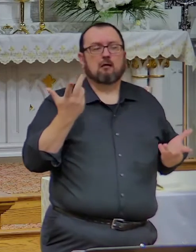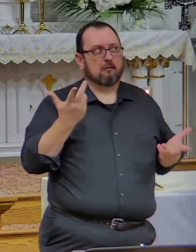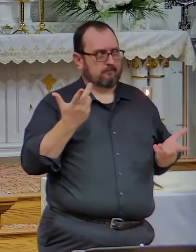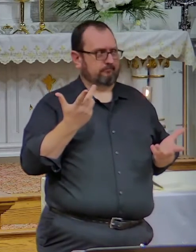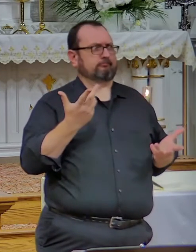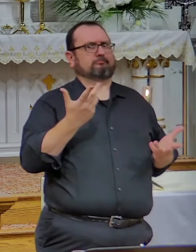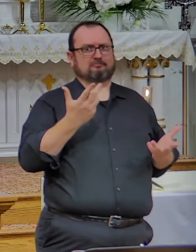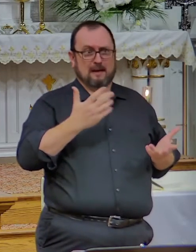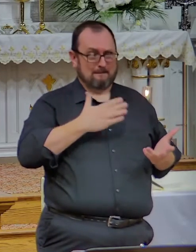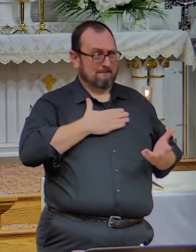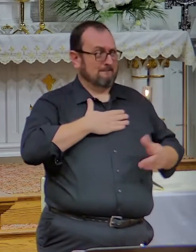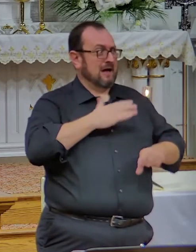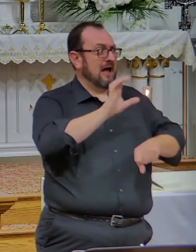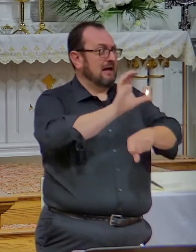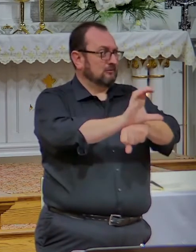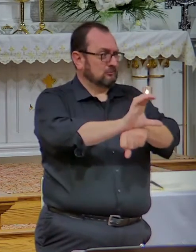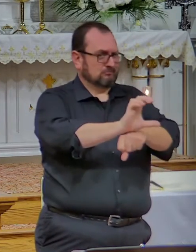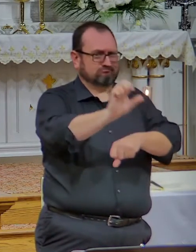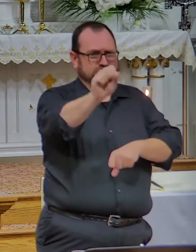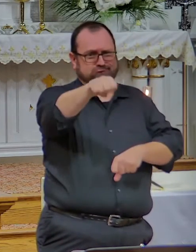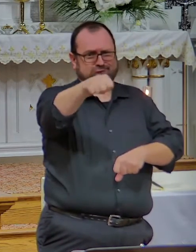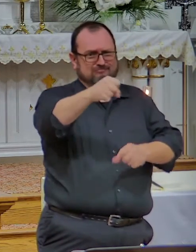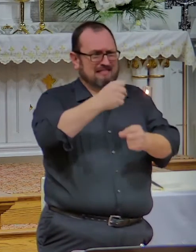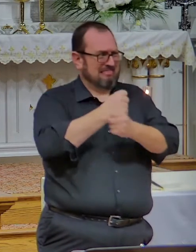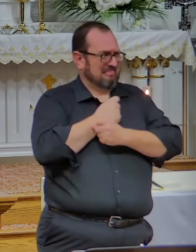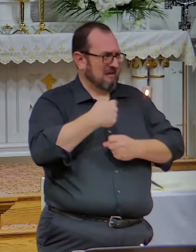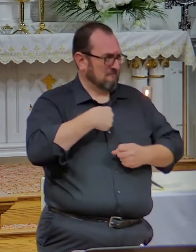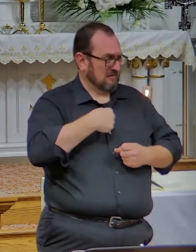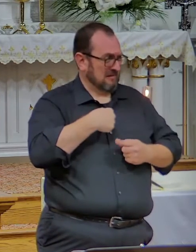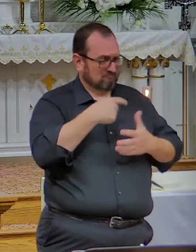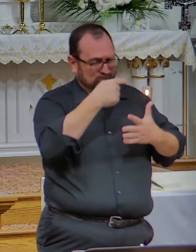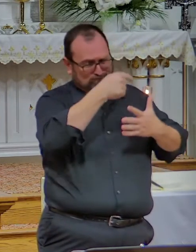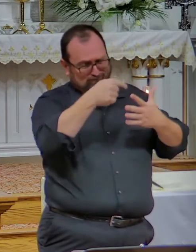mind us. Let me tell you why. it's time. . Monica. . .